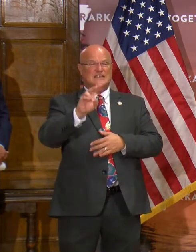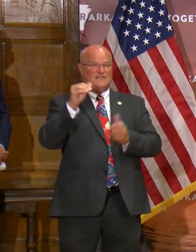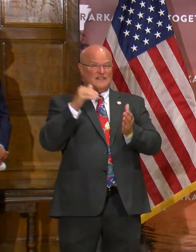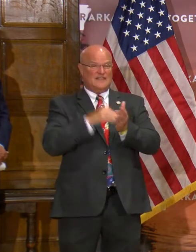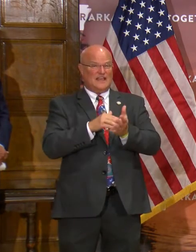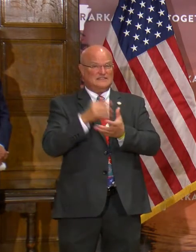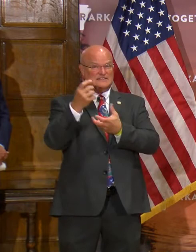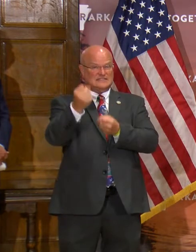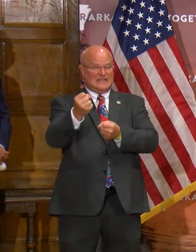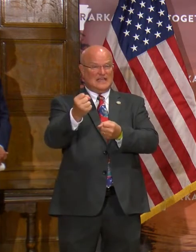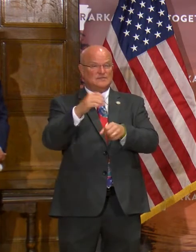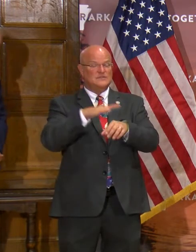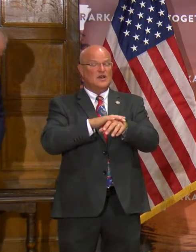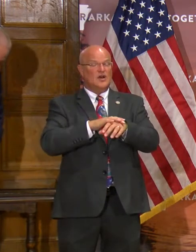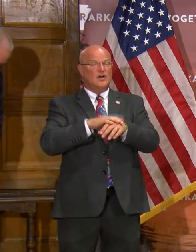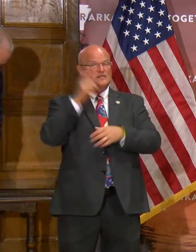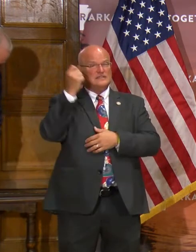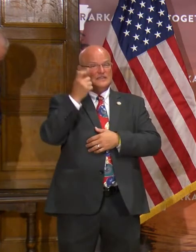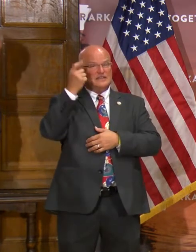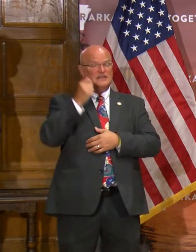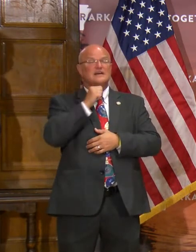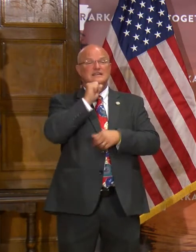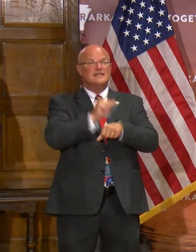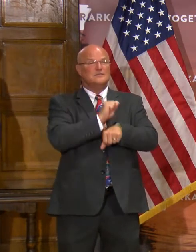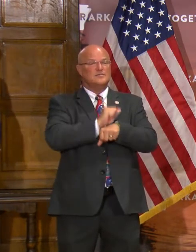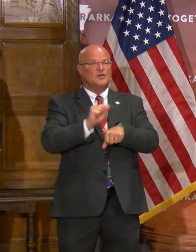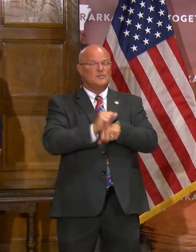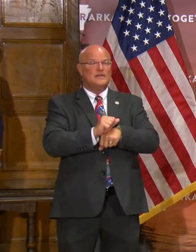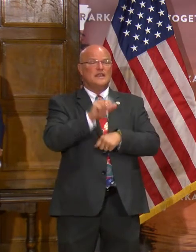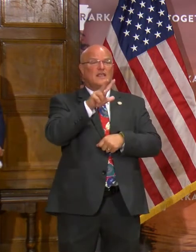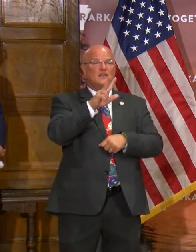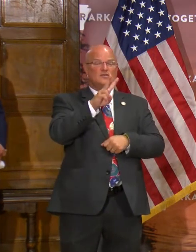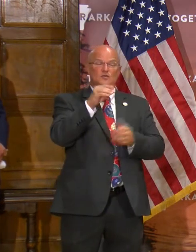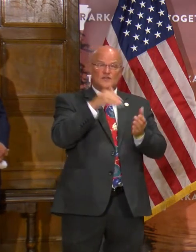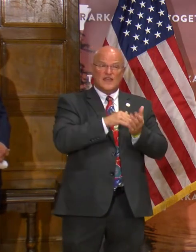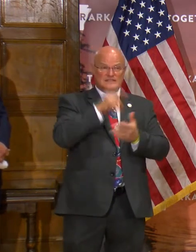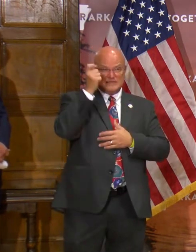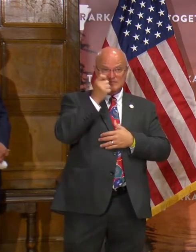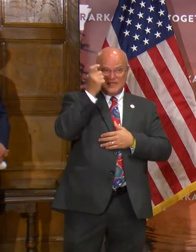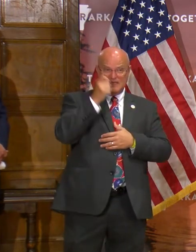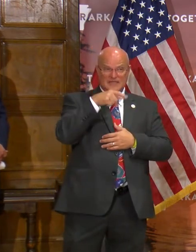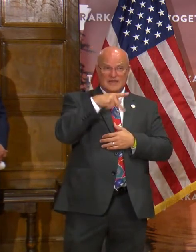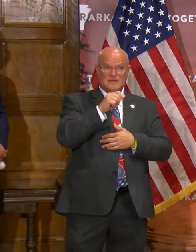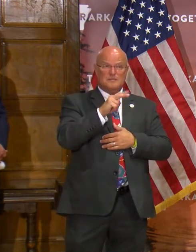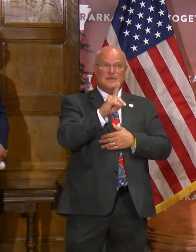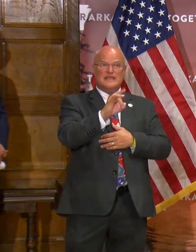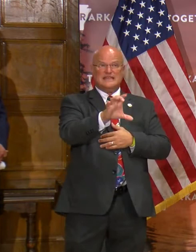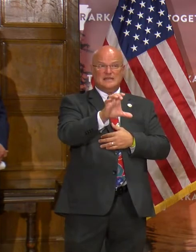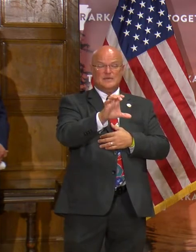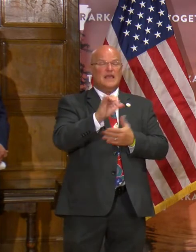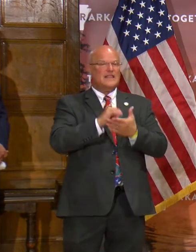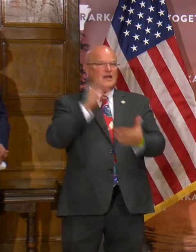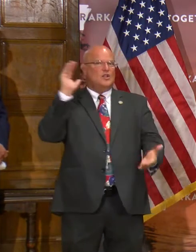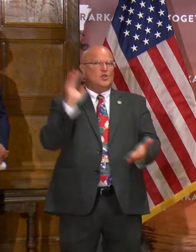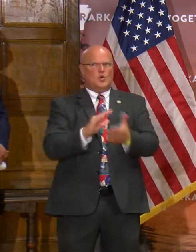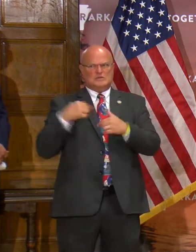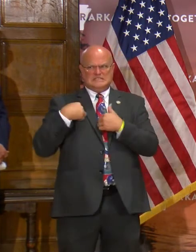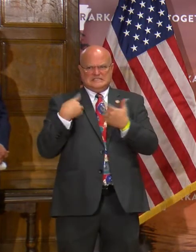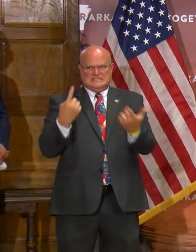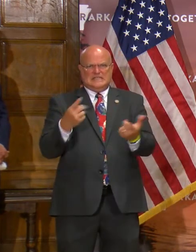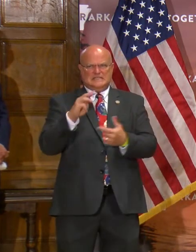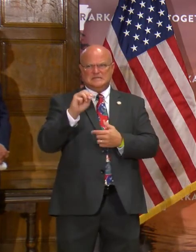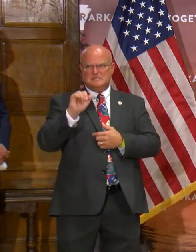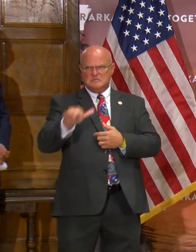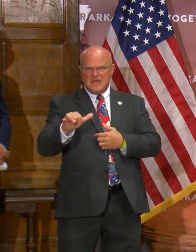claims on unemployment, about 42,000 on the pandemic unemployment. This is the lowest that we've been since probably early